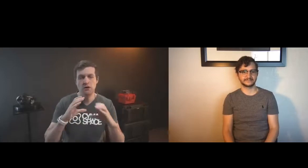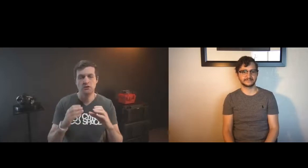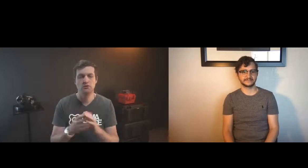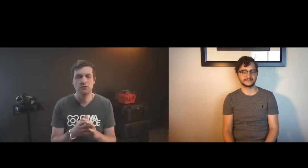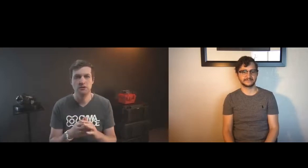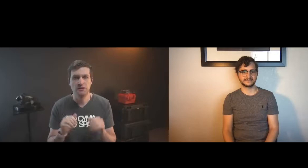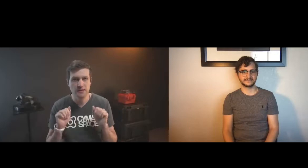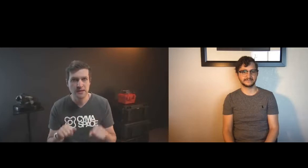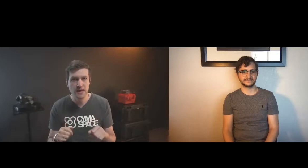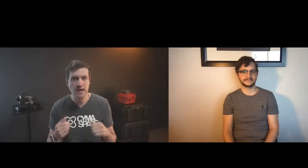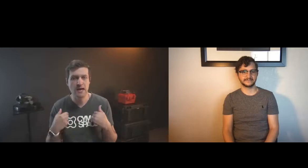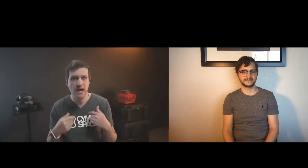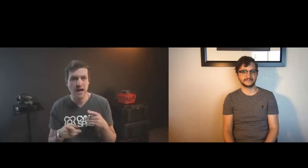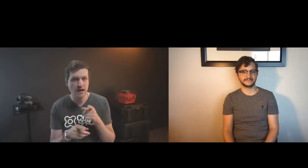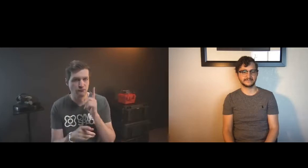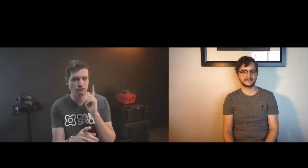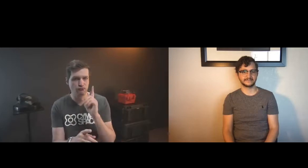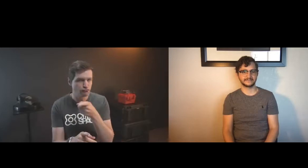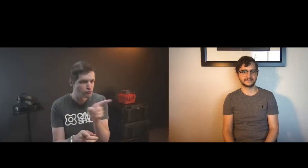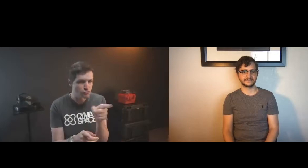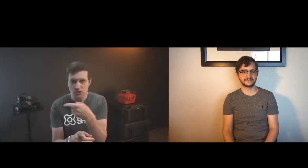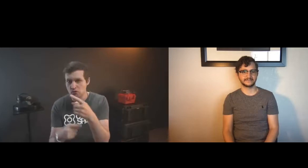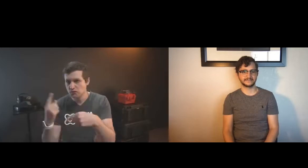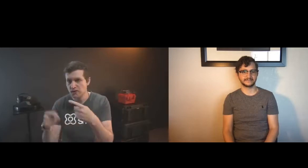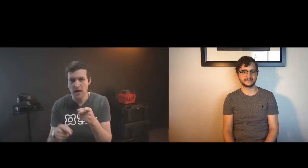and have other forms of visual communication